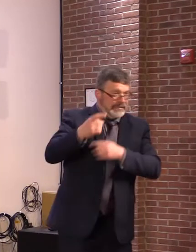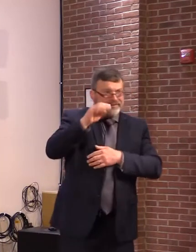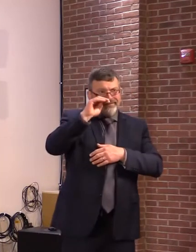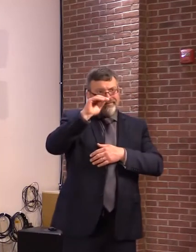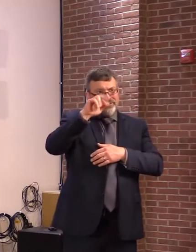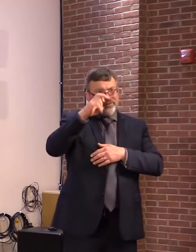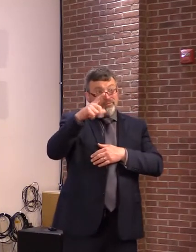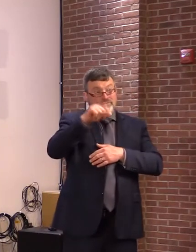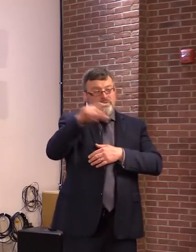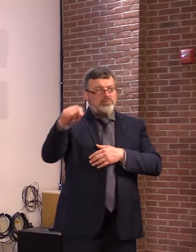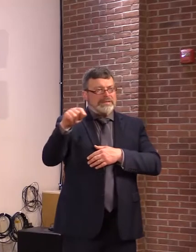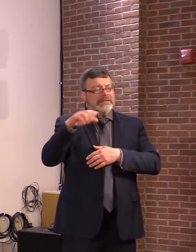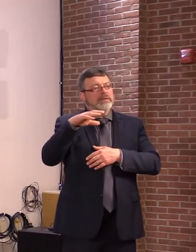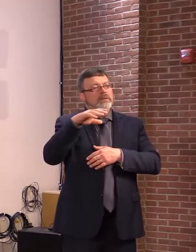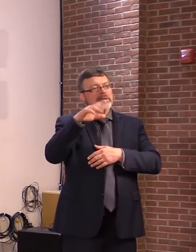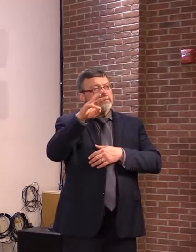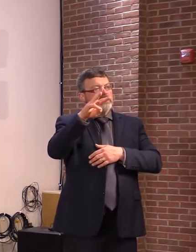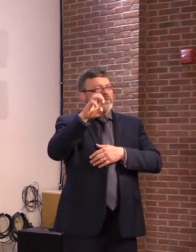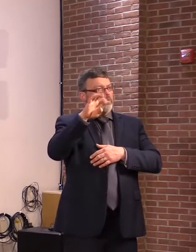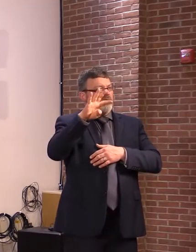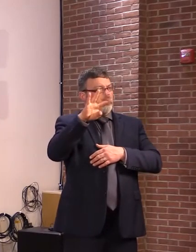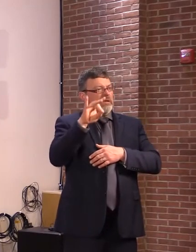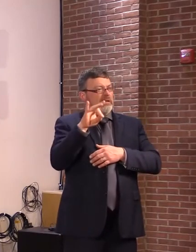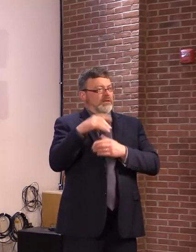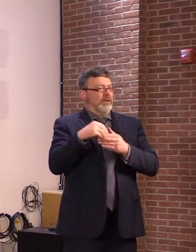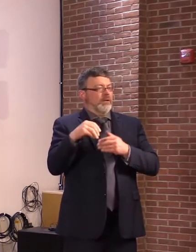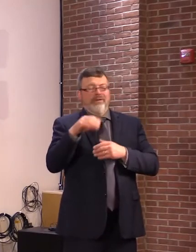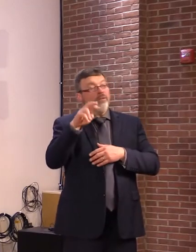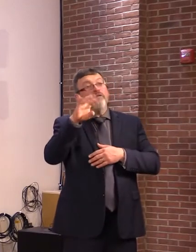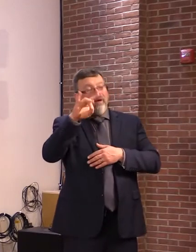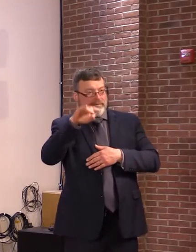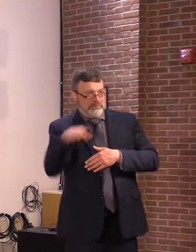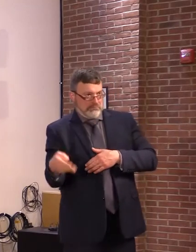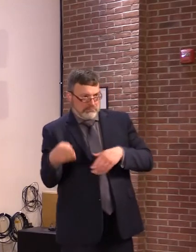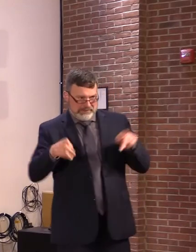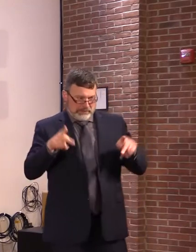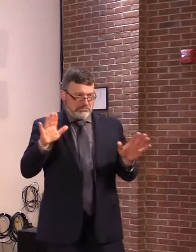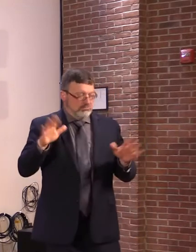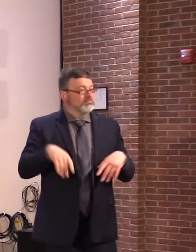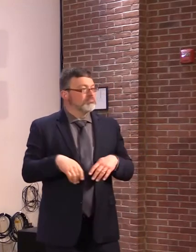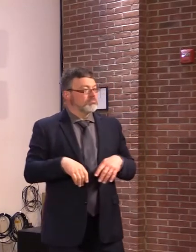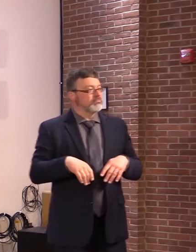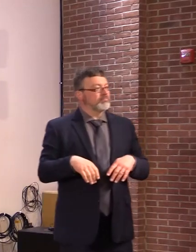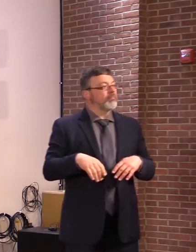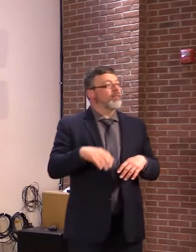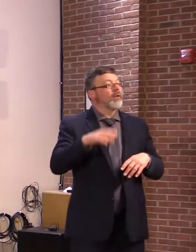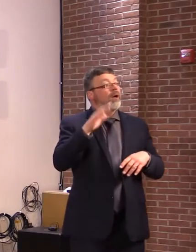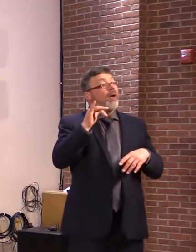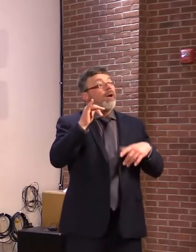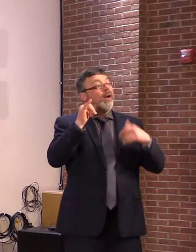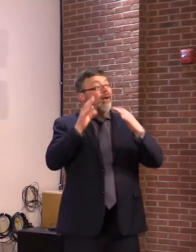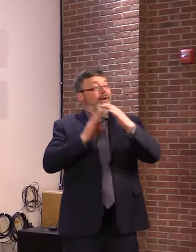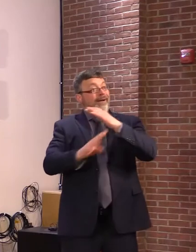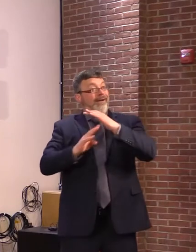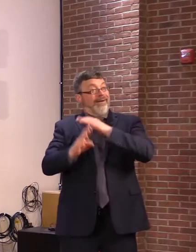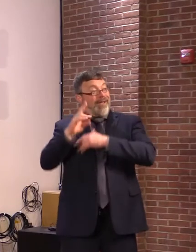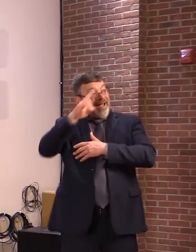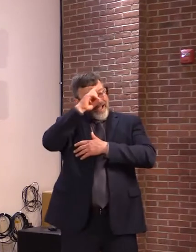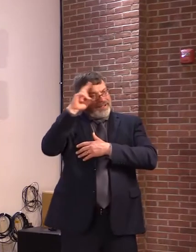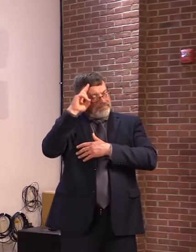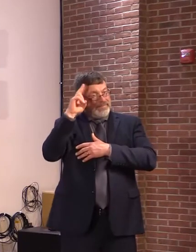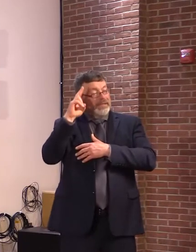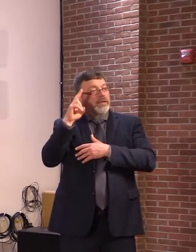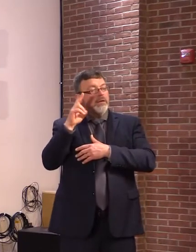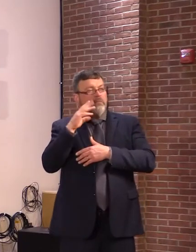across the state increased slightly from 58 to 64. ICU numbers remain in the low